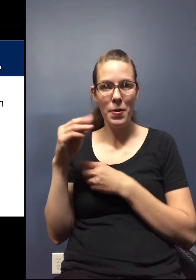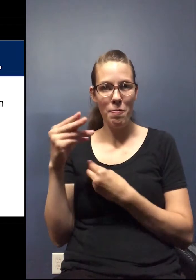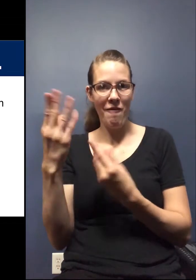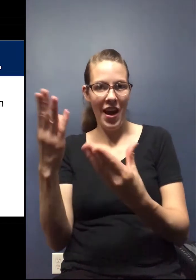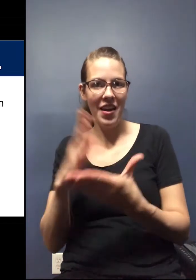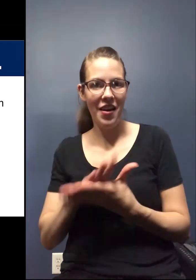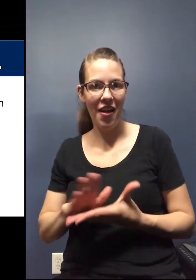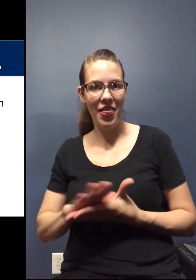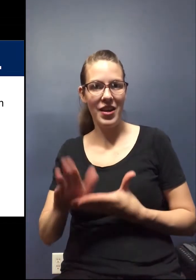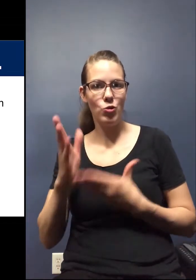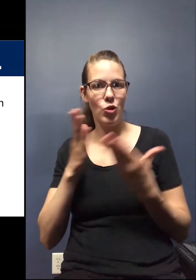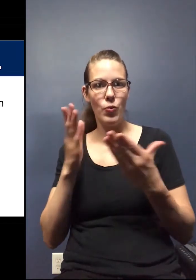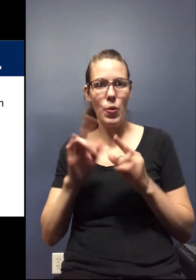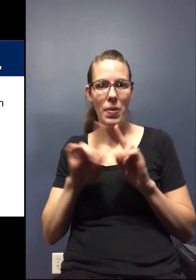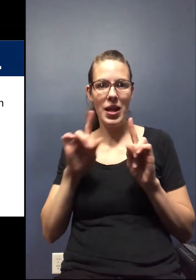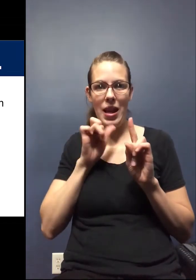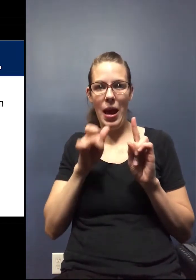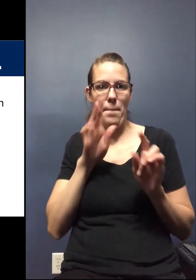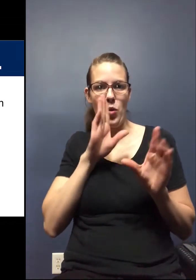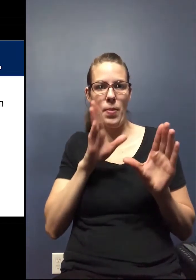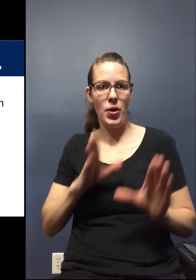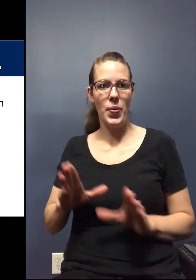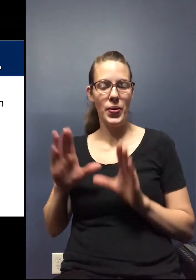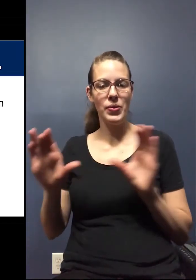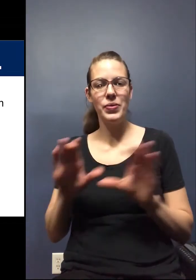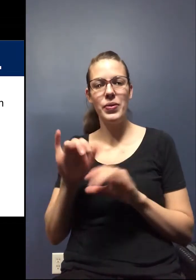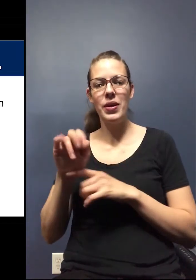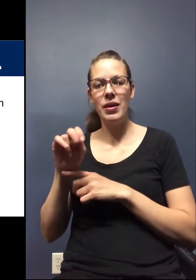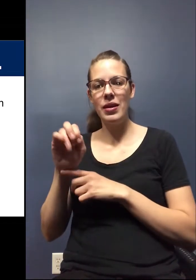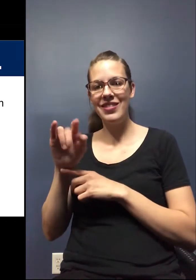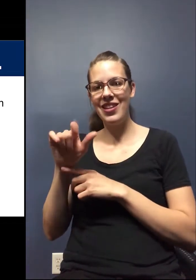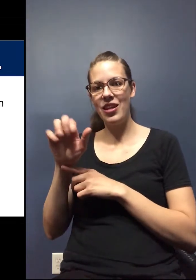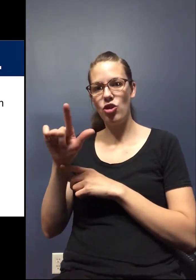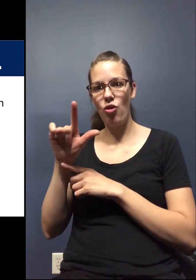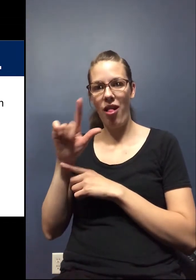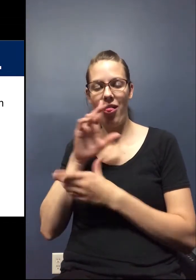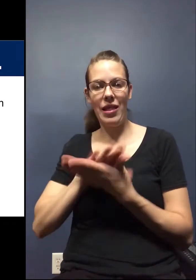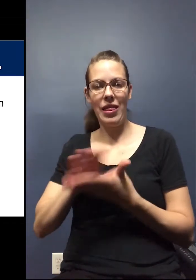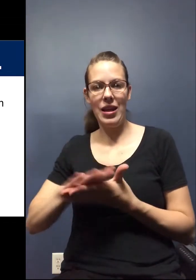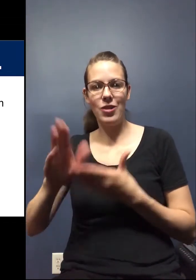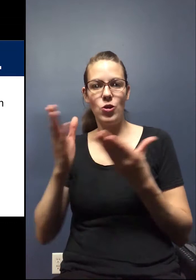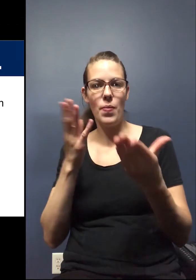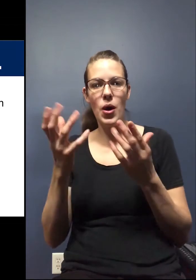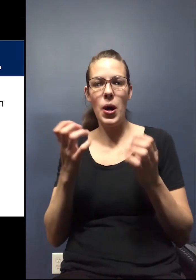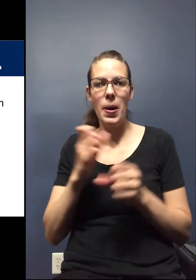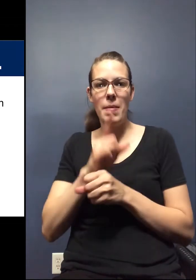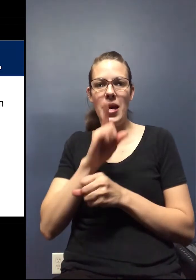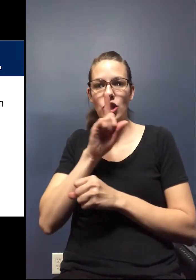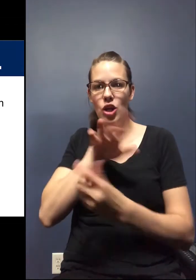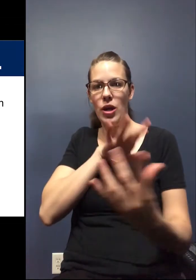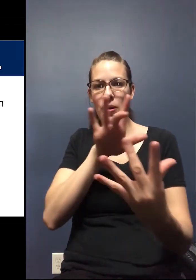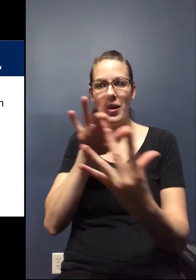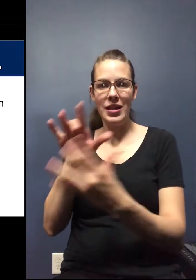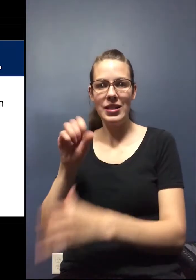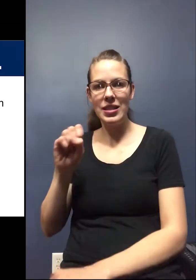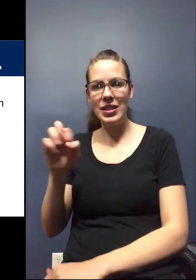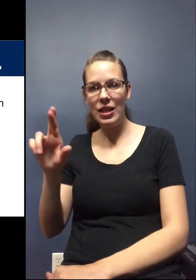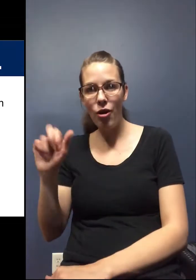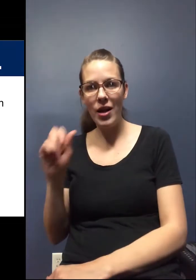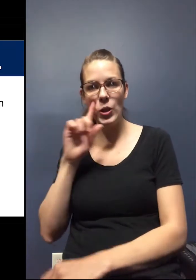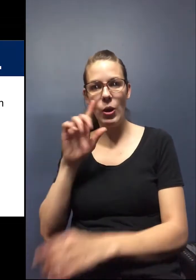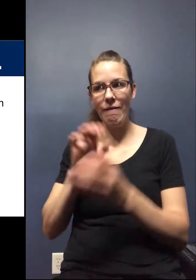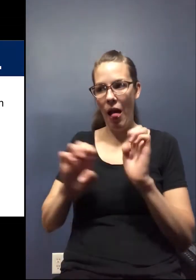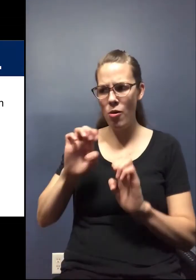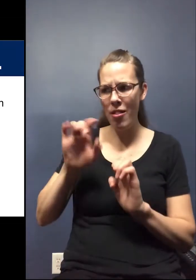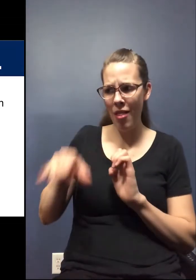who provide cleaning services, but may not be prepared to do industrial cleaning services. So we really wanted to make sure that we connected with CIRA so they could